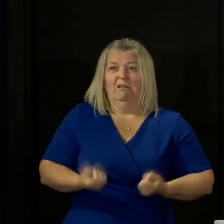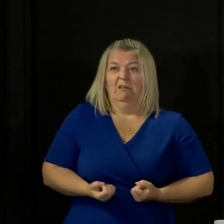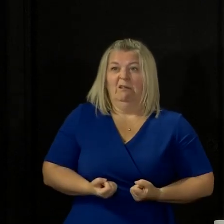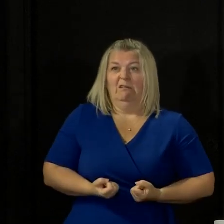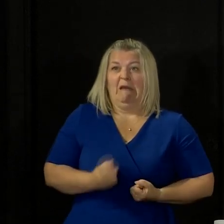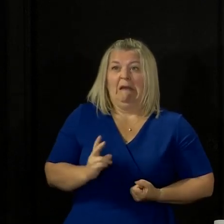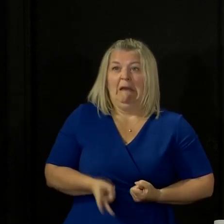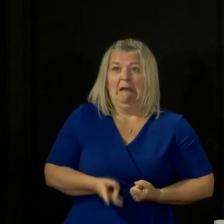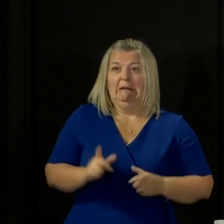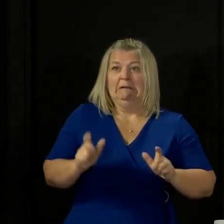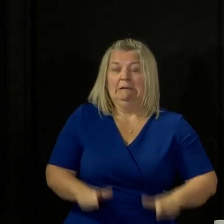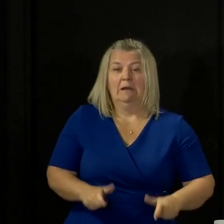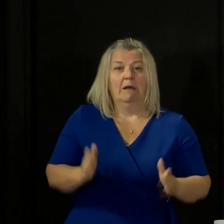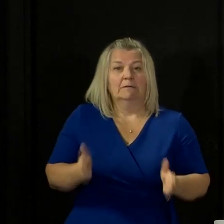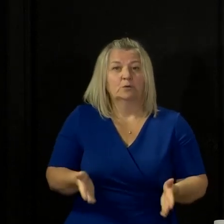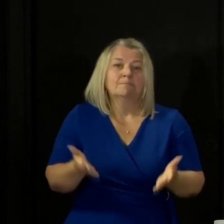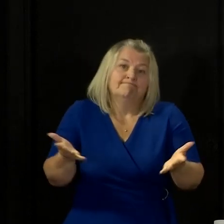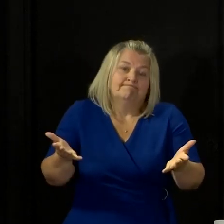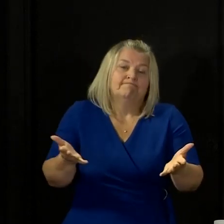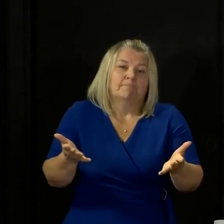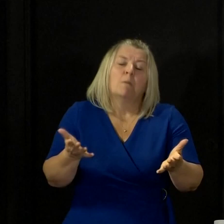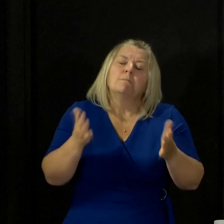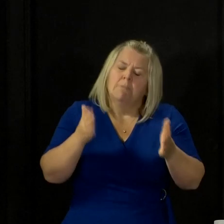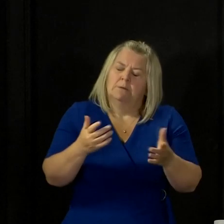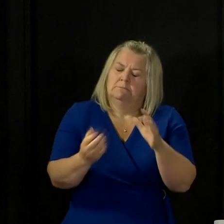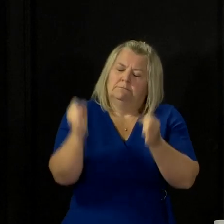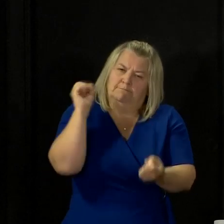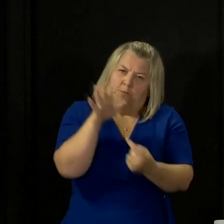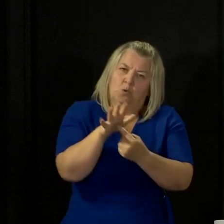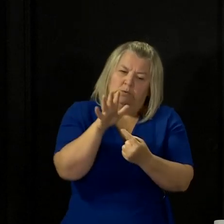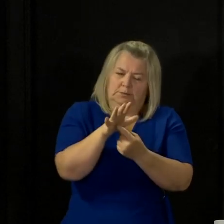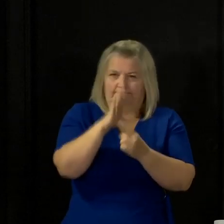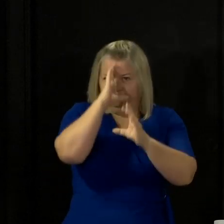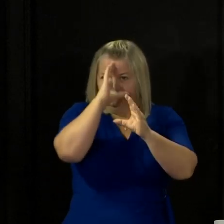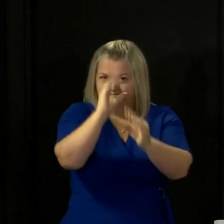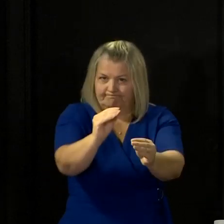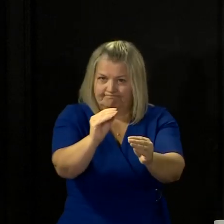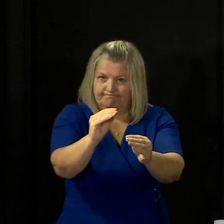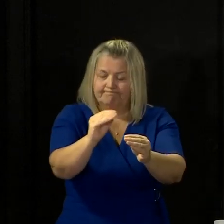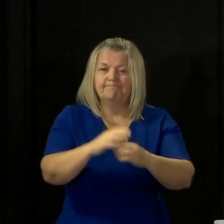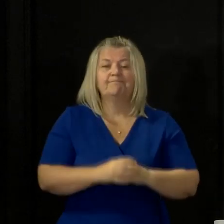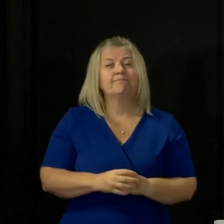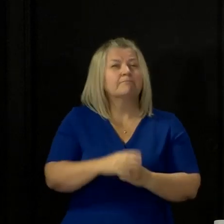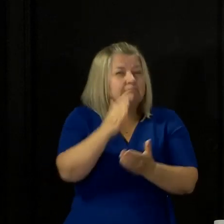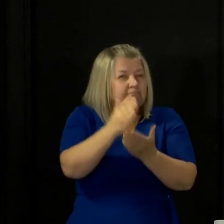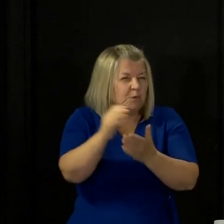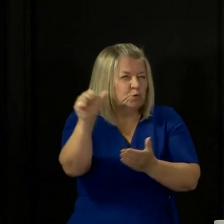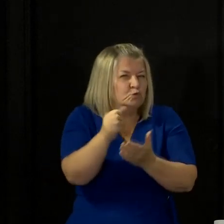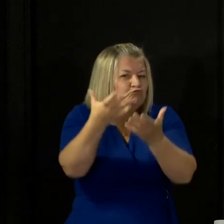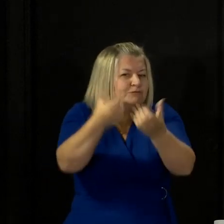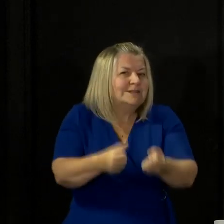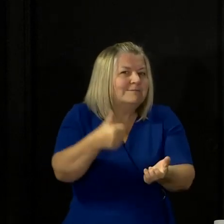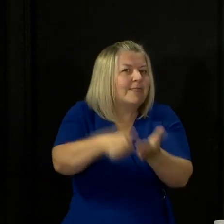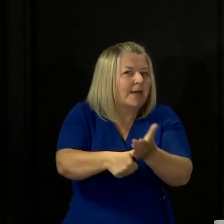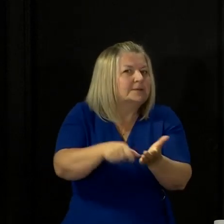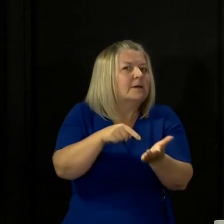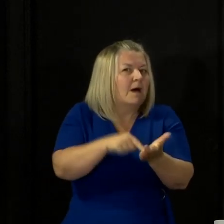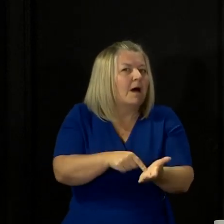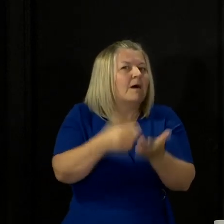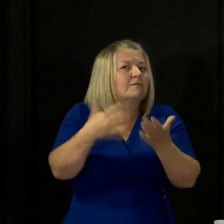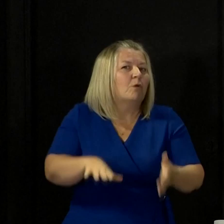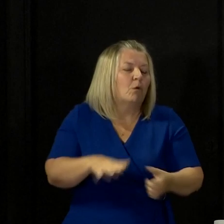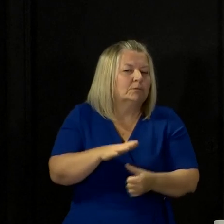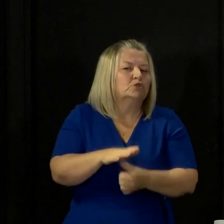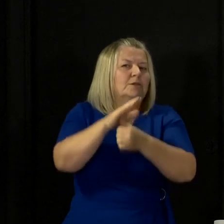that we set out for you our current expectations at this stage. And I should say you will receive a letter from the Chief Medical Officer shortly